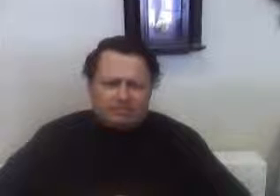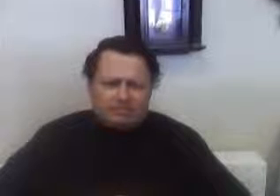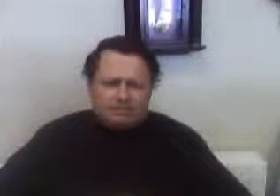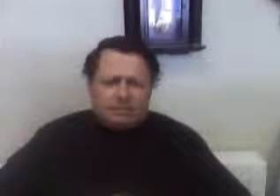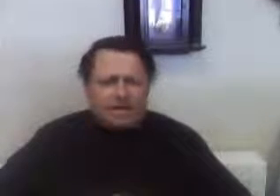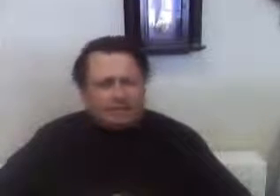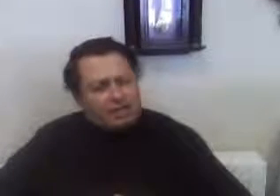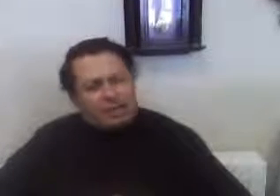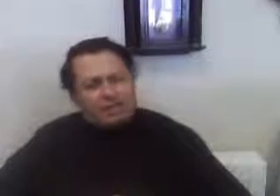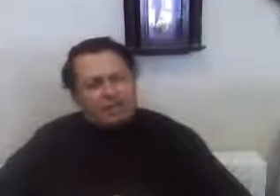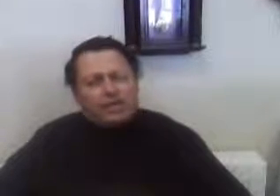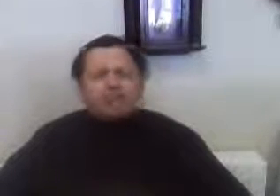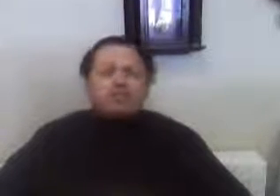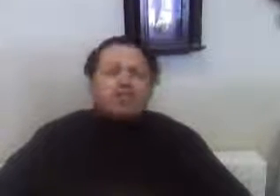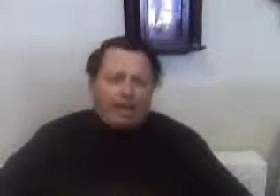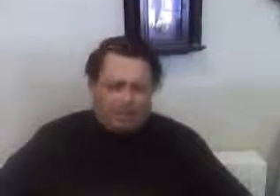And that's a communist. That's a check.